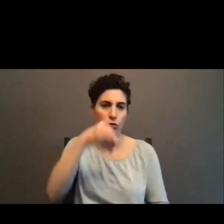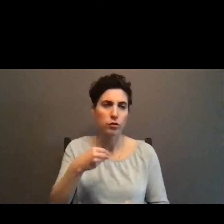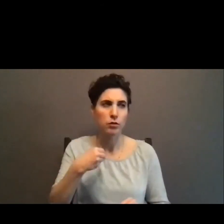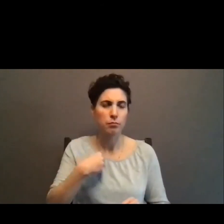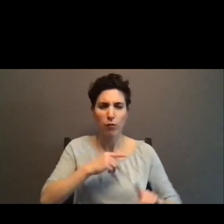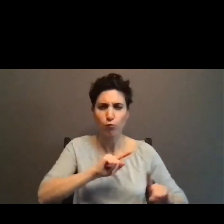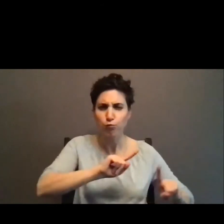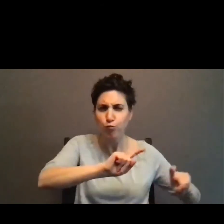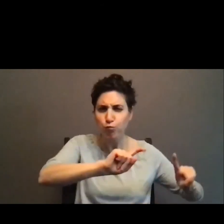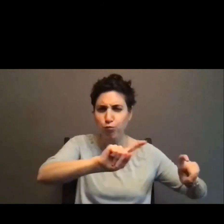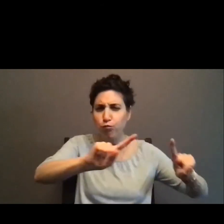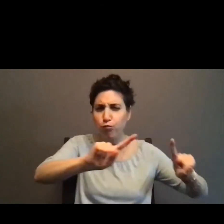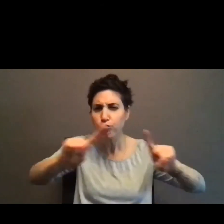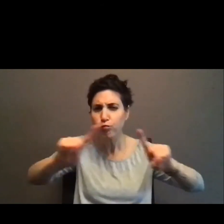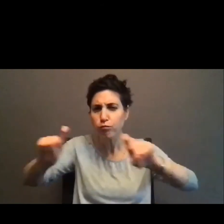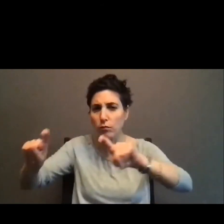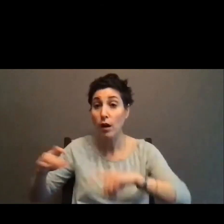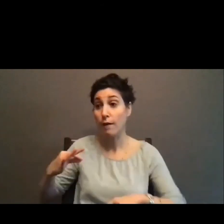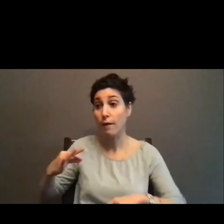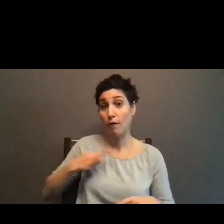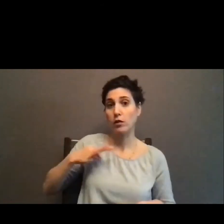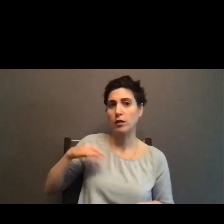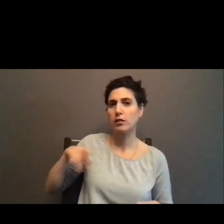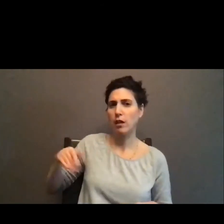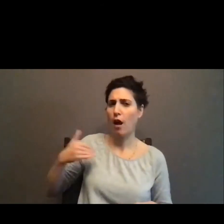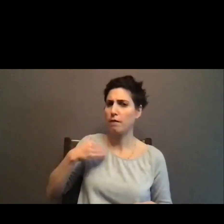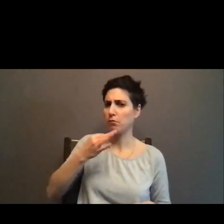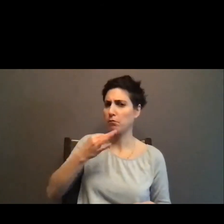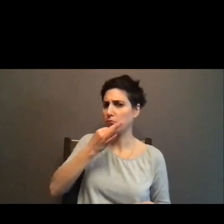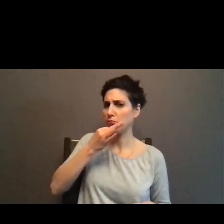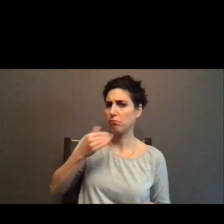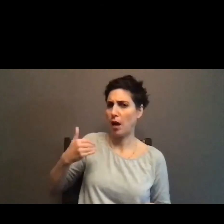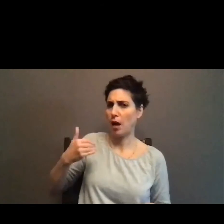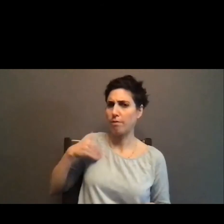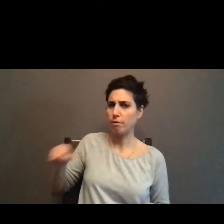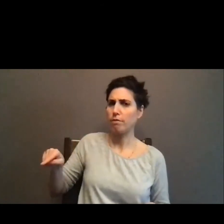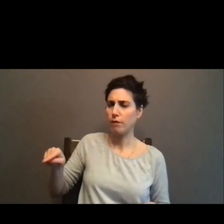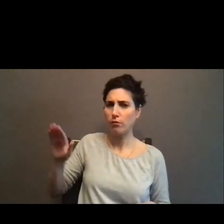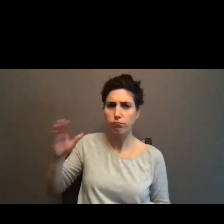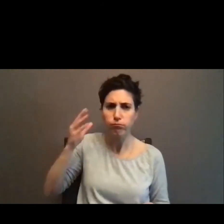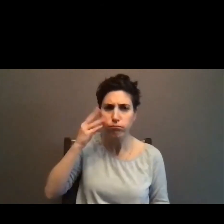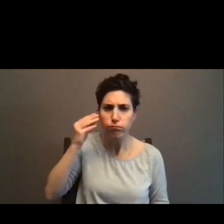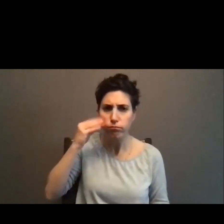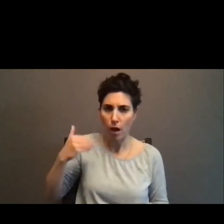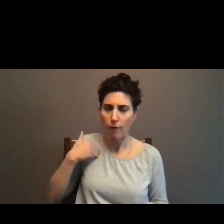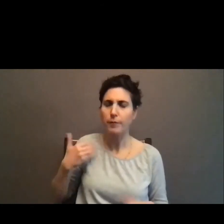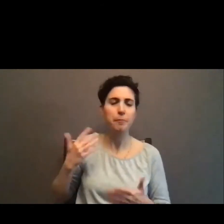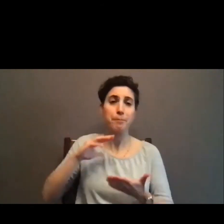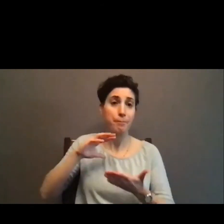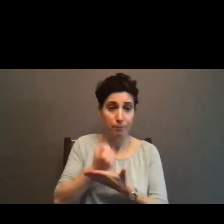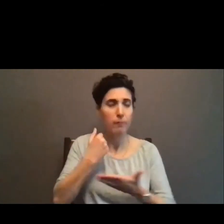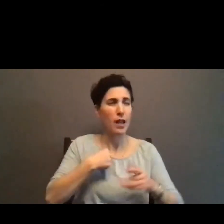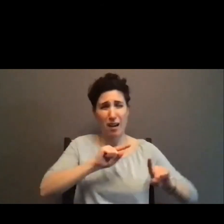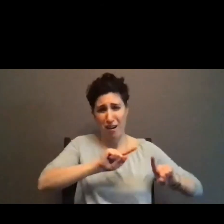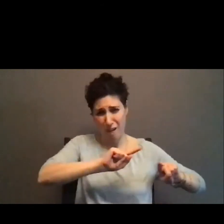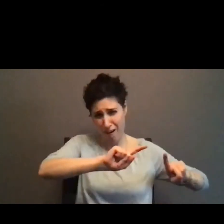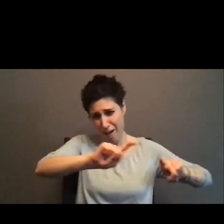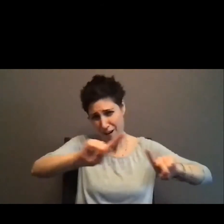because we want to recognize their expertise, um, and their experience, um, so